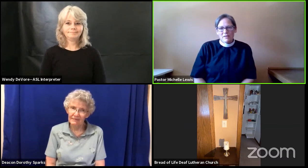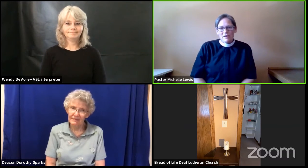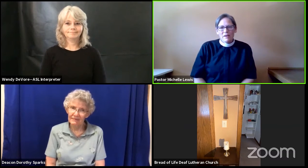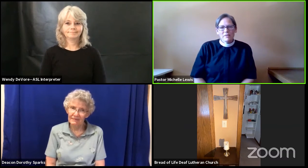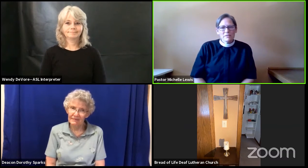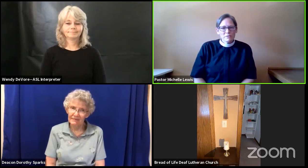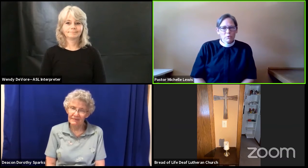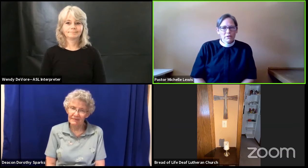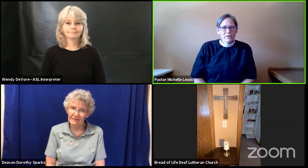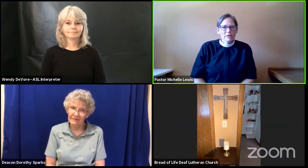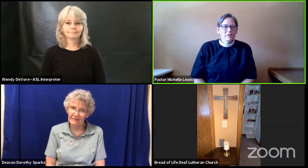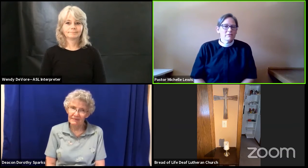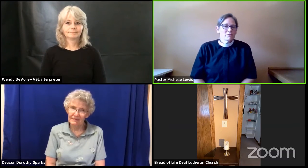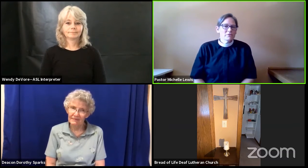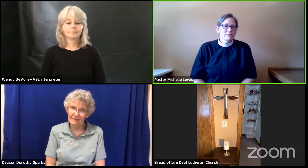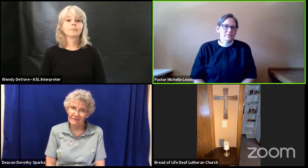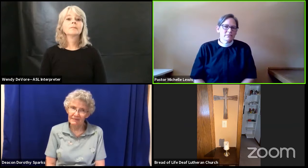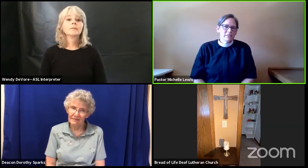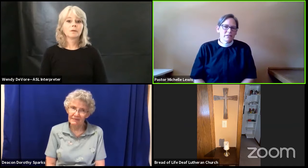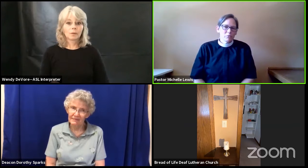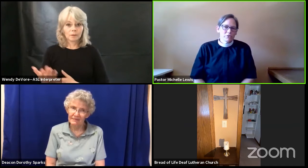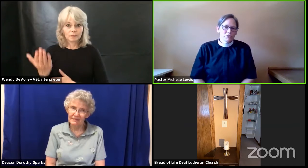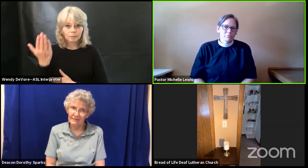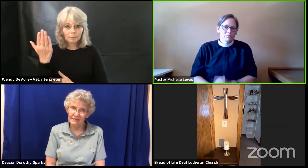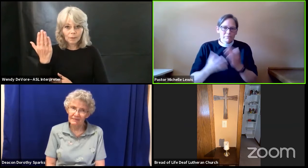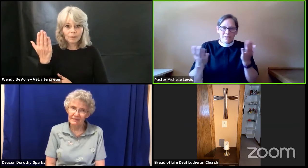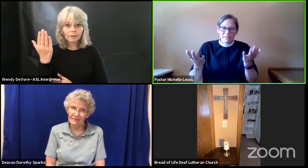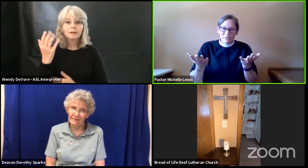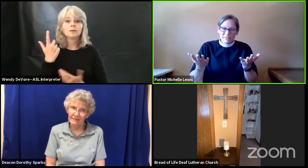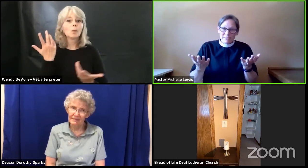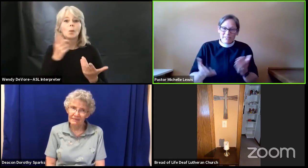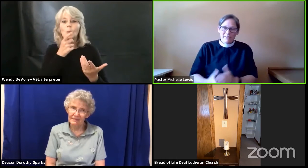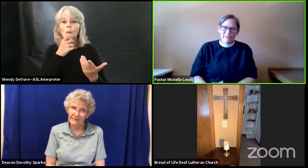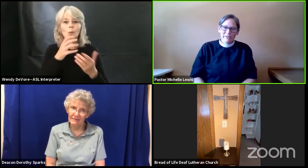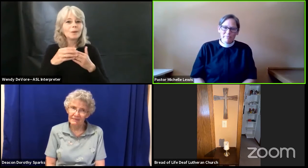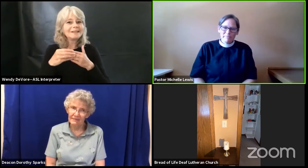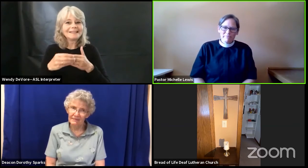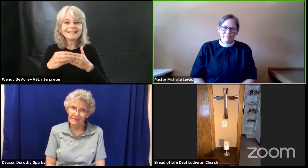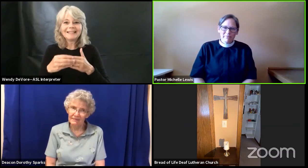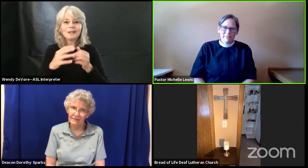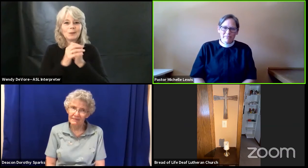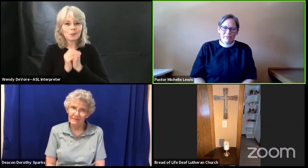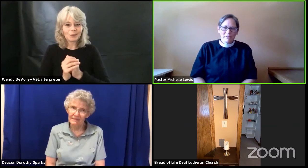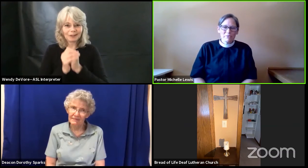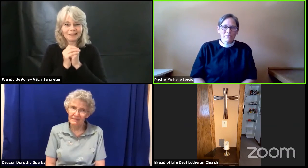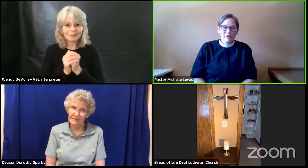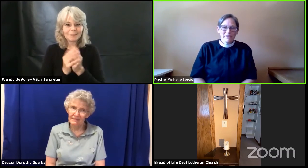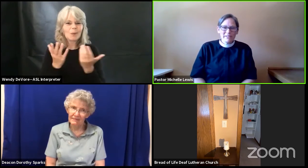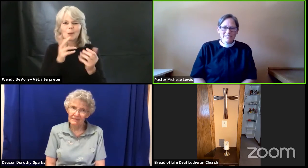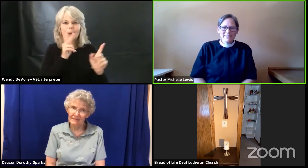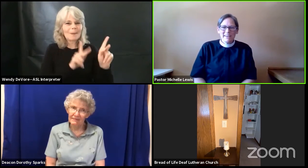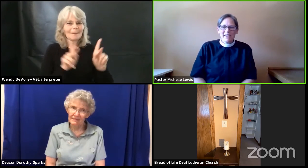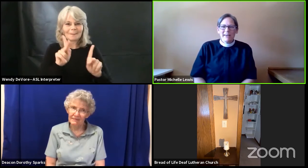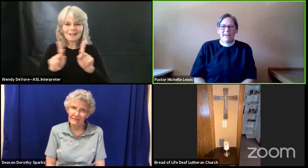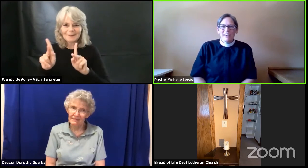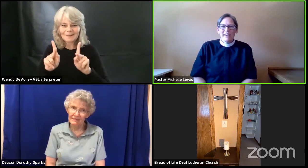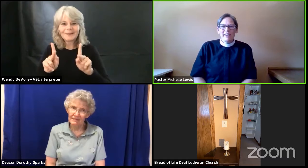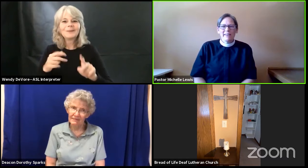And this morning, those of us leading worship, as you can see here, there are three of us. And